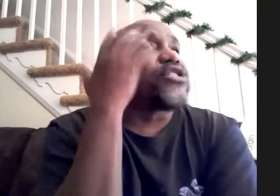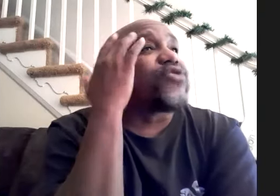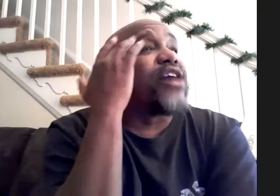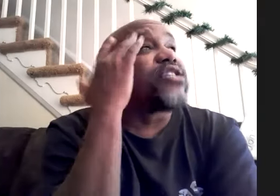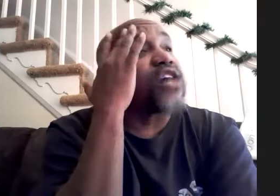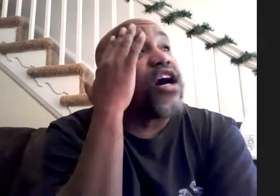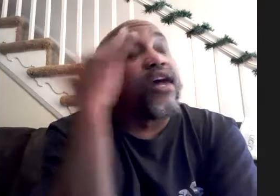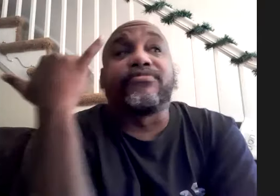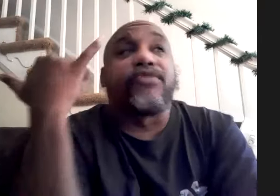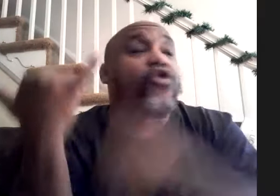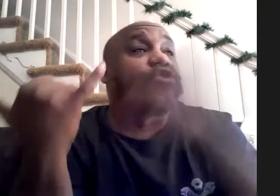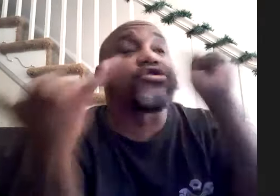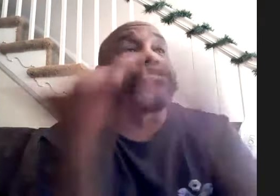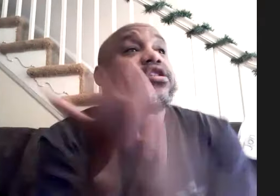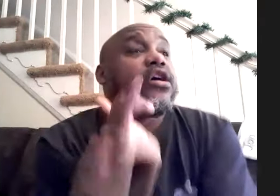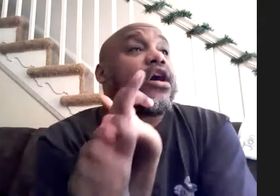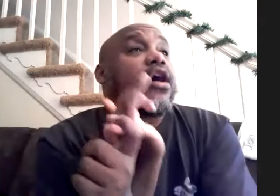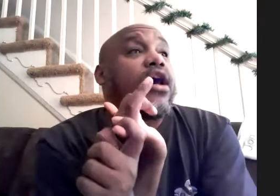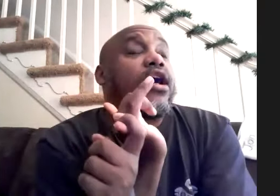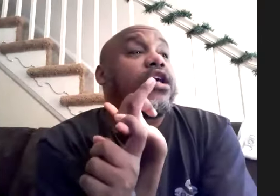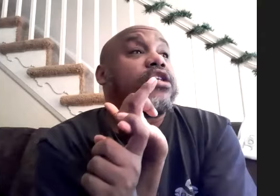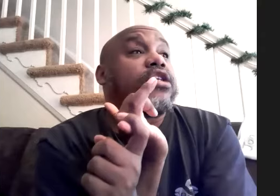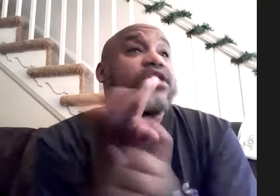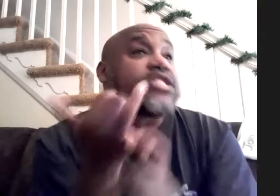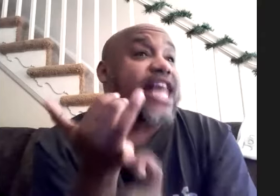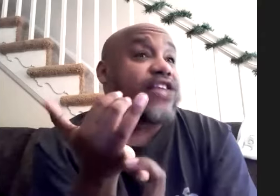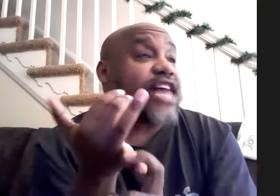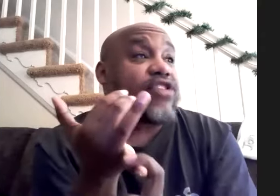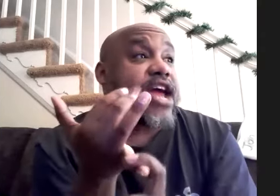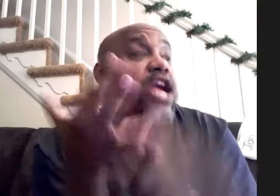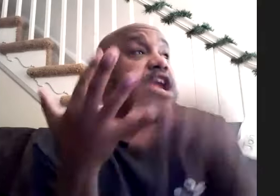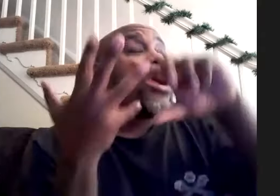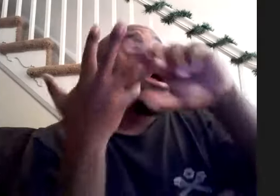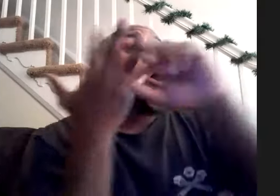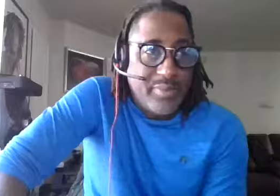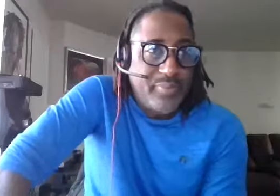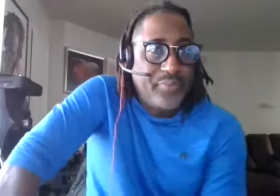surroundings um of course uh sunless salad saturday um